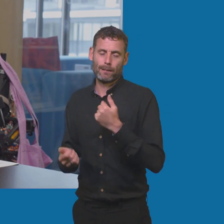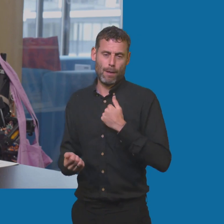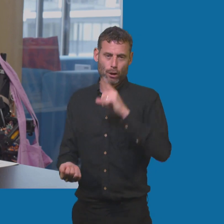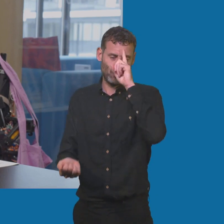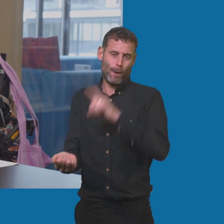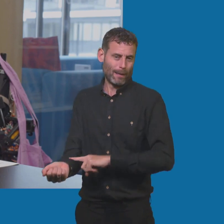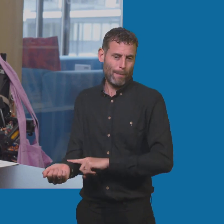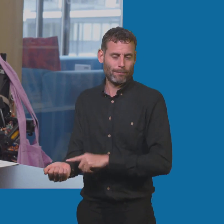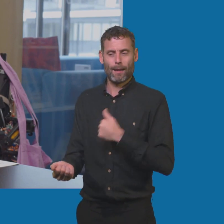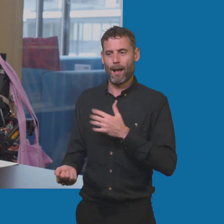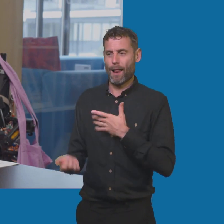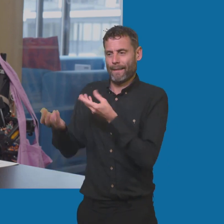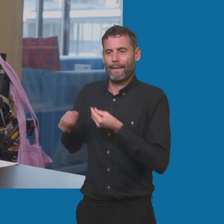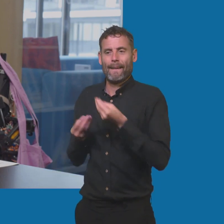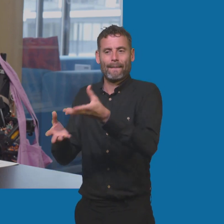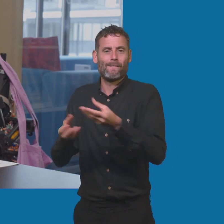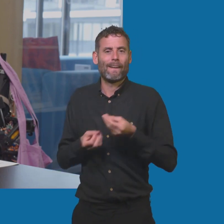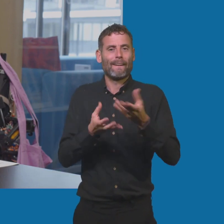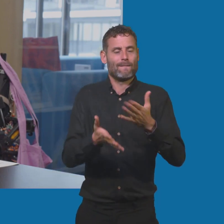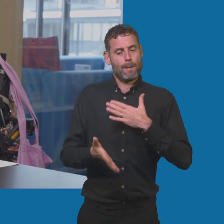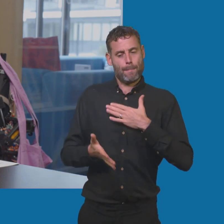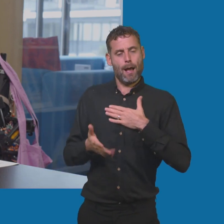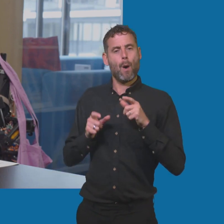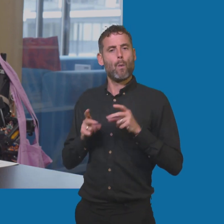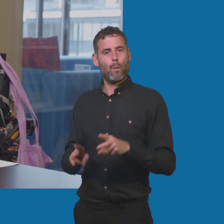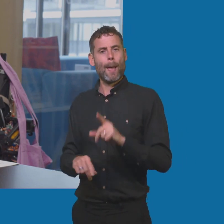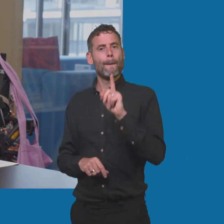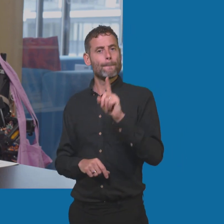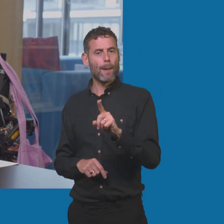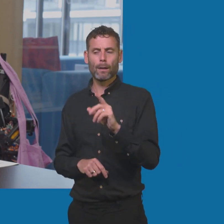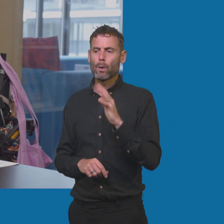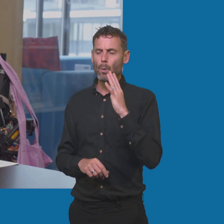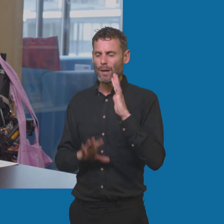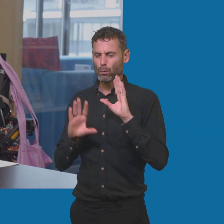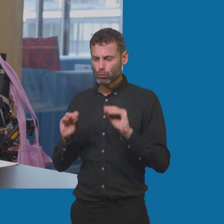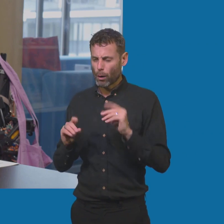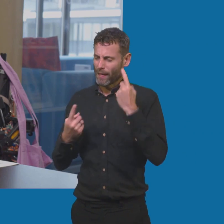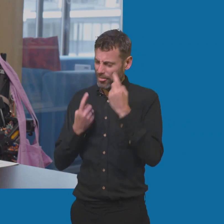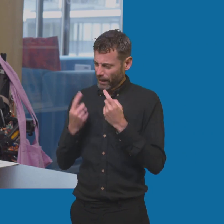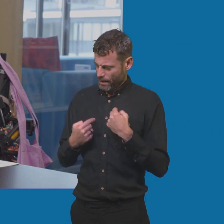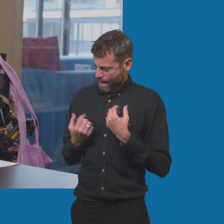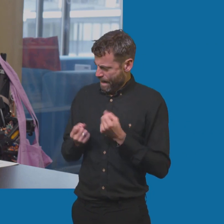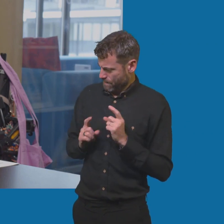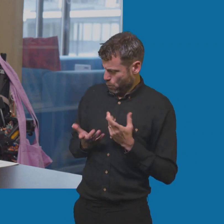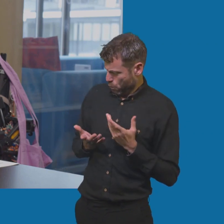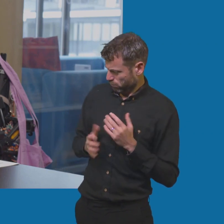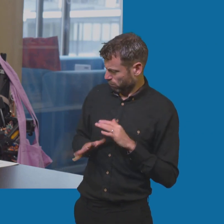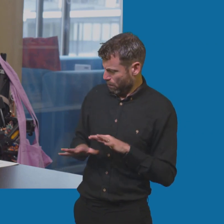giving, but I think, you know, when you actually take stock of what you do have, it's like, well, yeah, do I need X amount